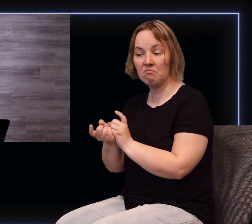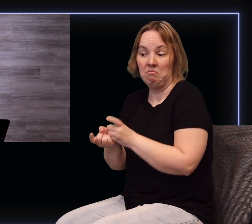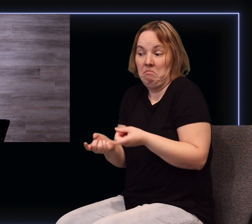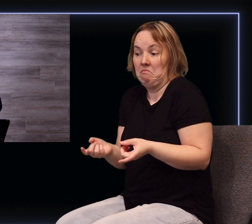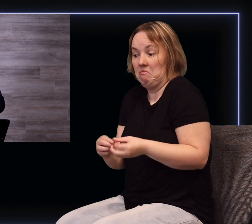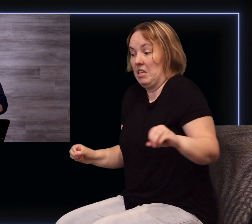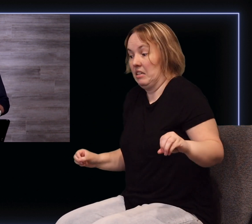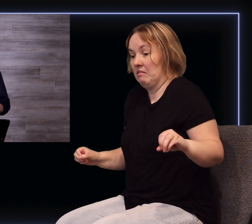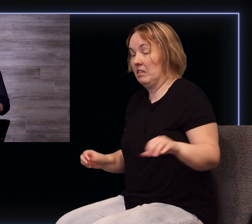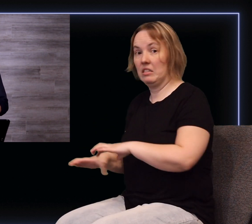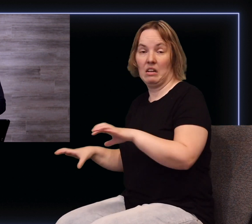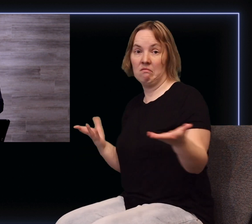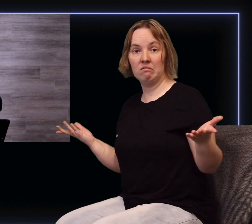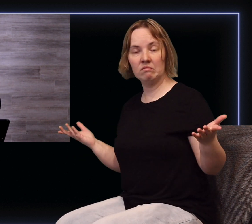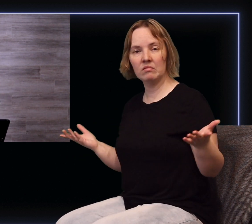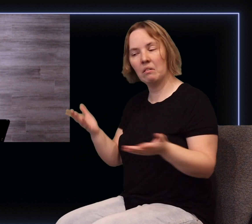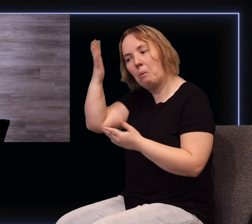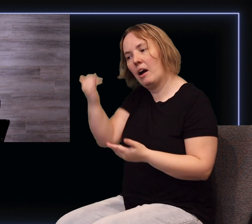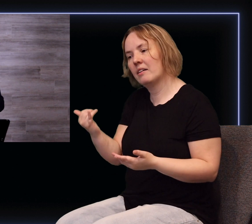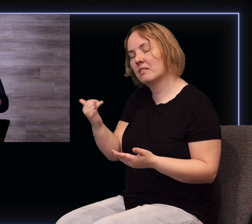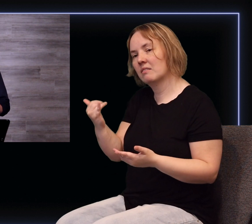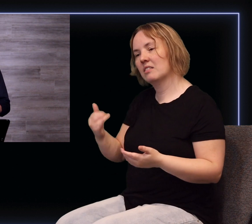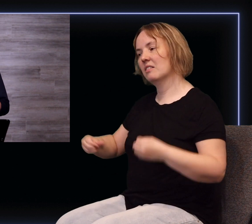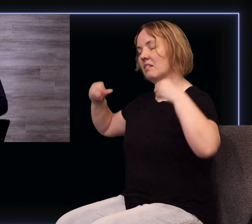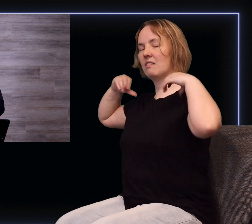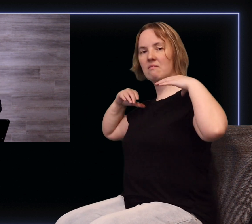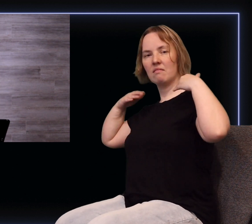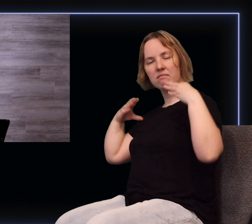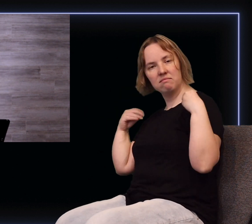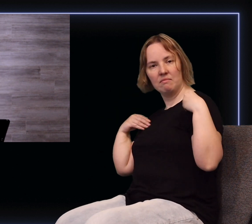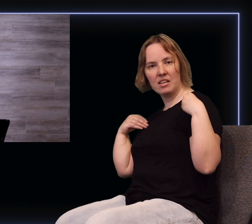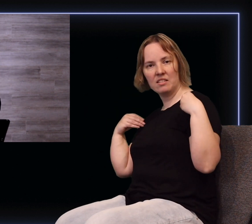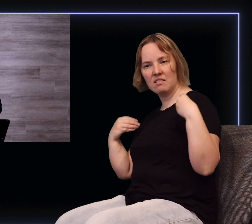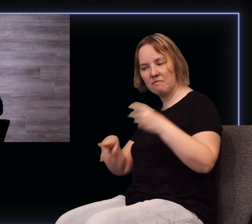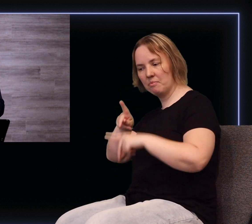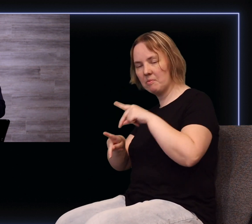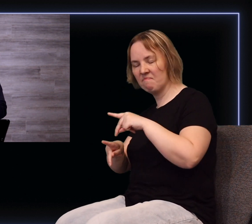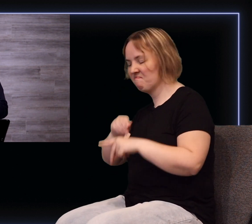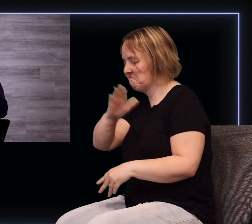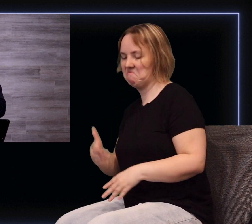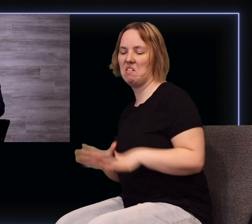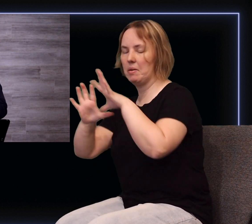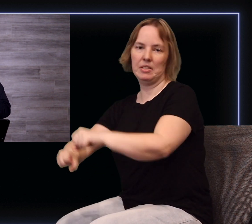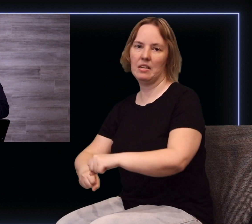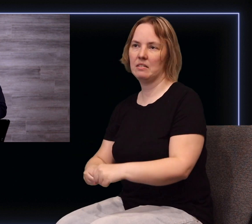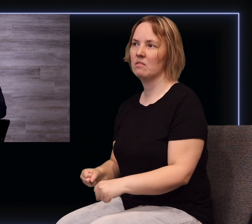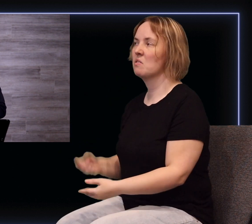really gets done. Why? Because passive people never possess what it is that God has for them.